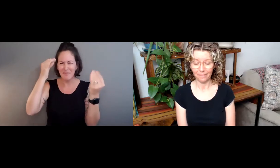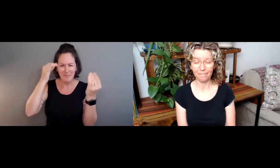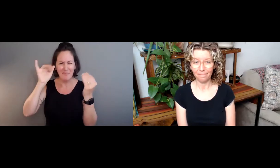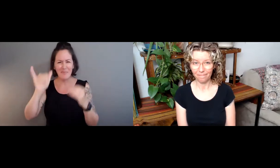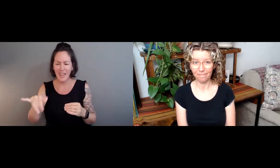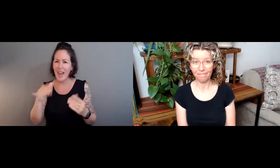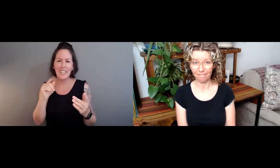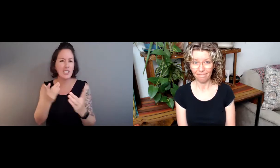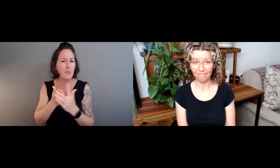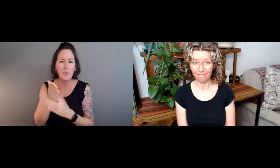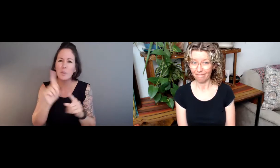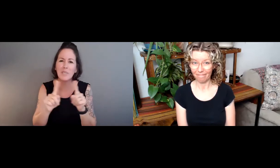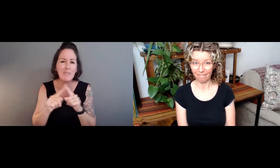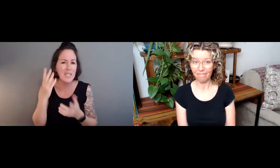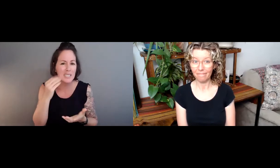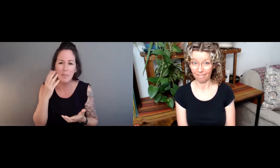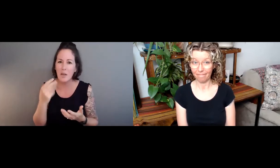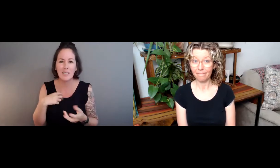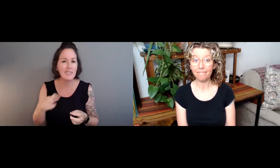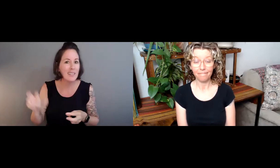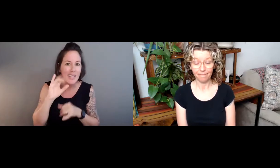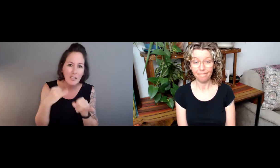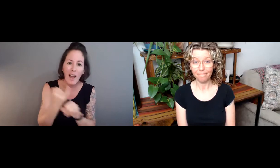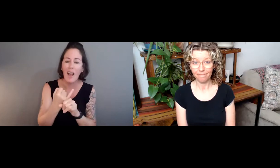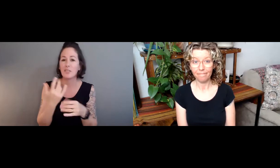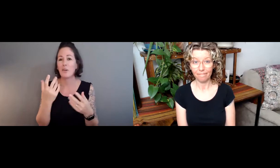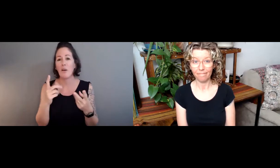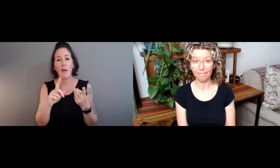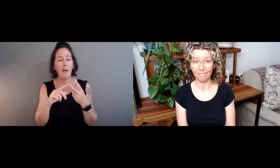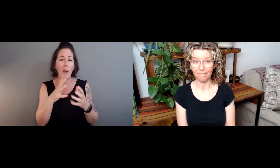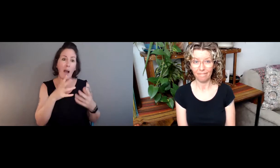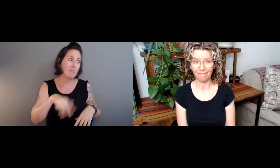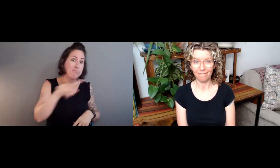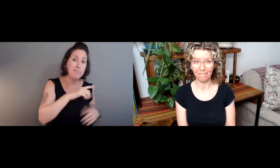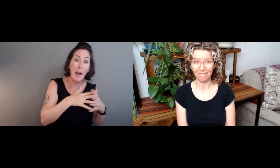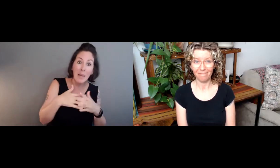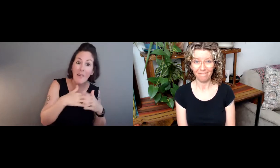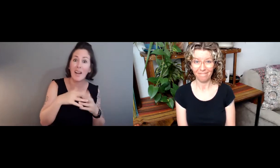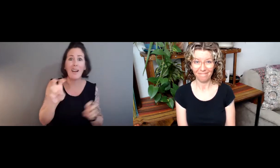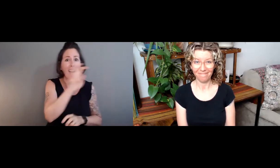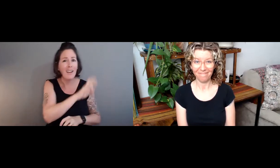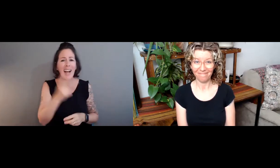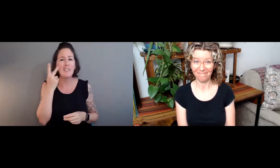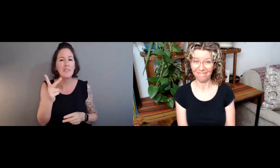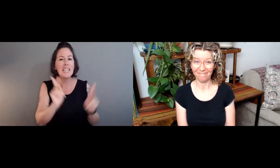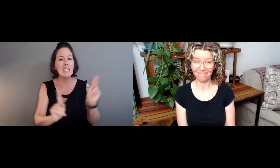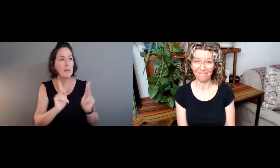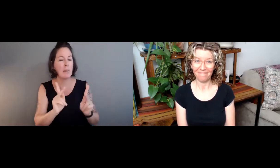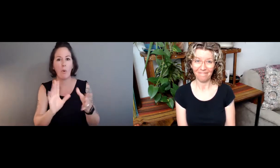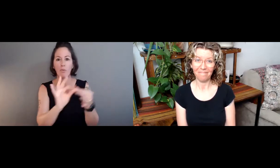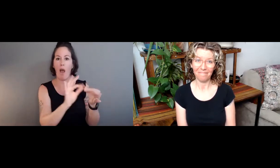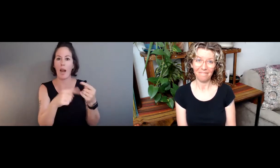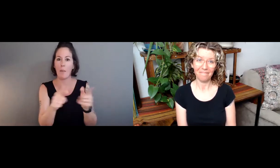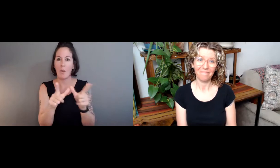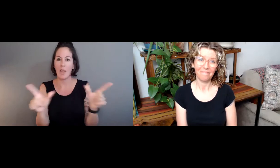And so it's just something that I've always thought about. Through a variety of different experiences, internationally, as